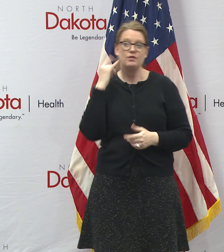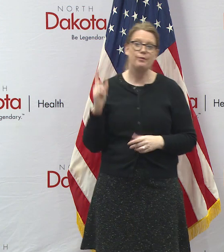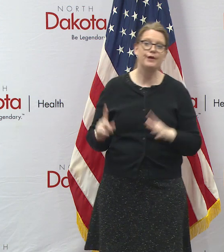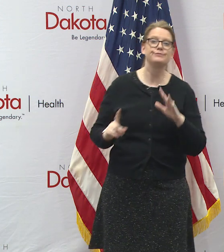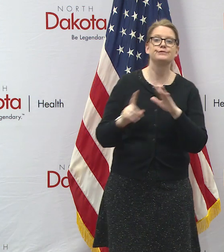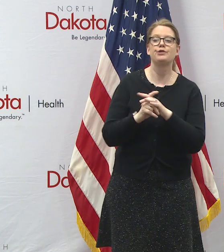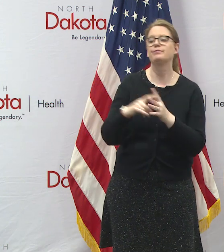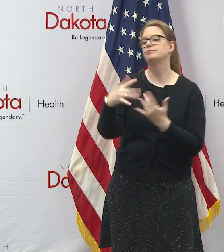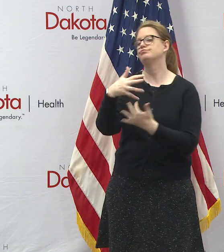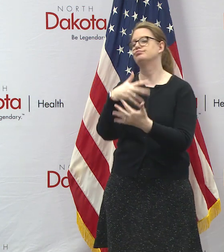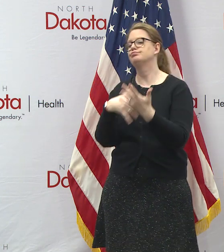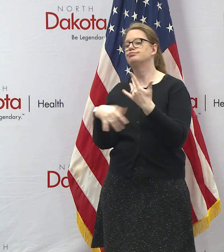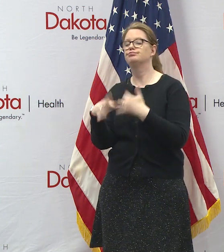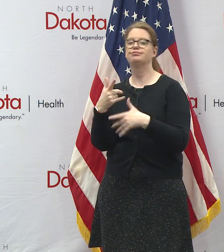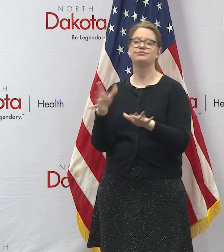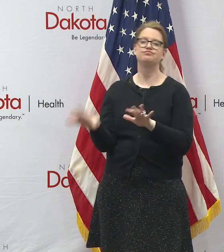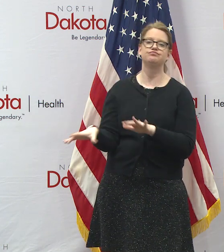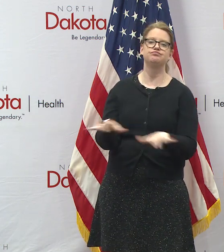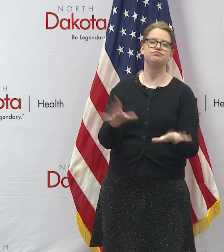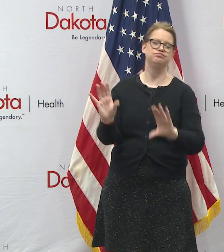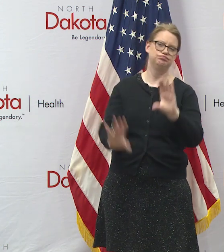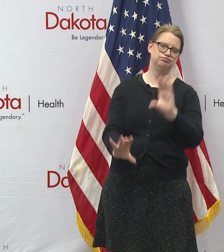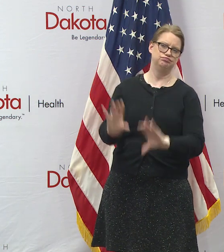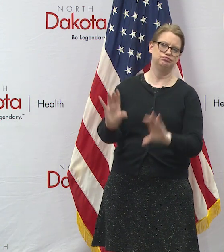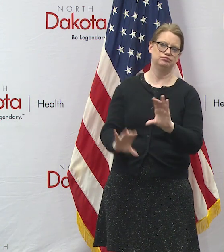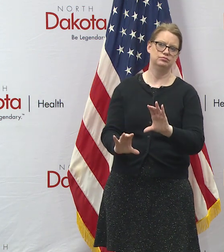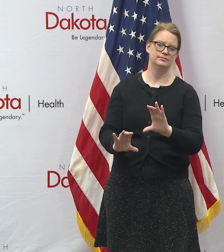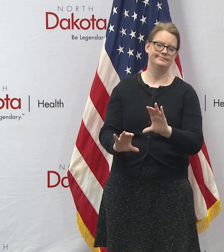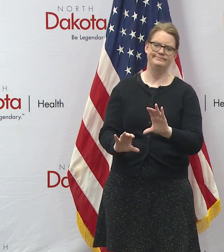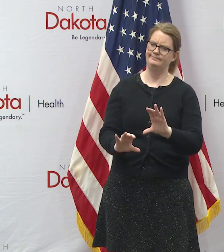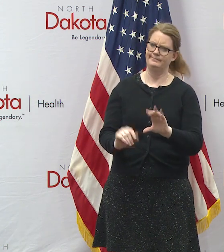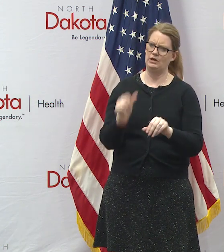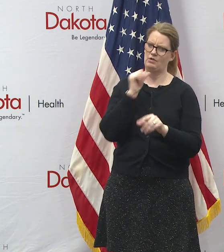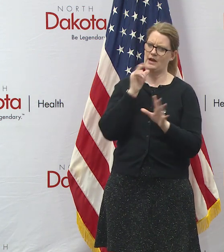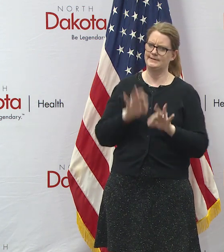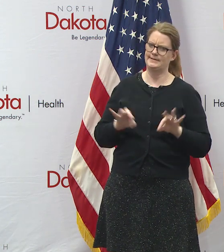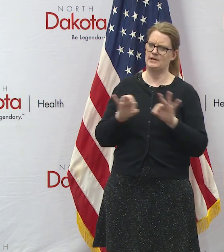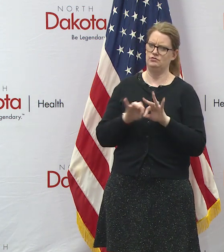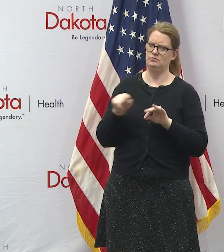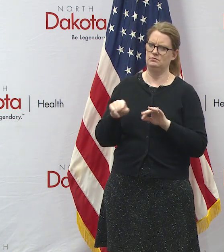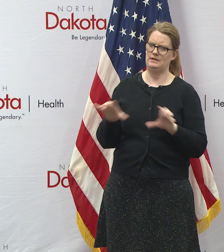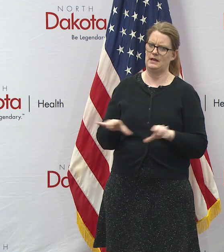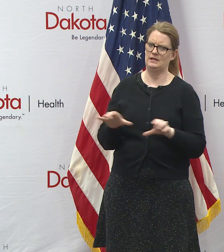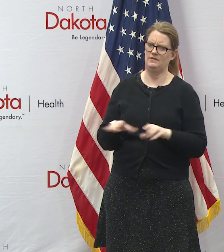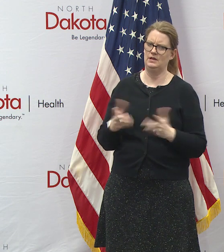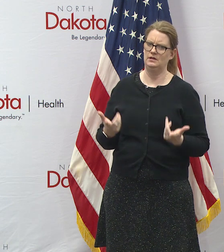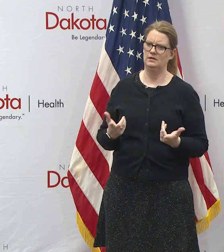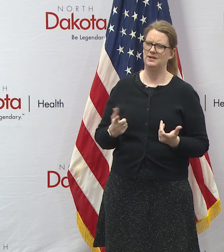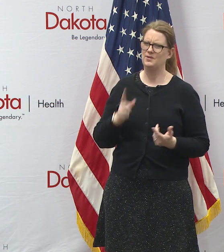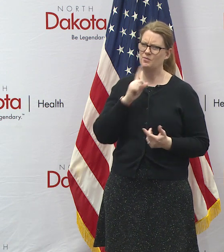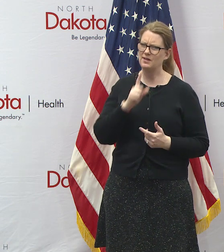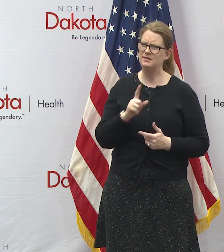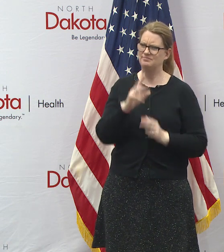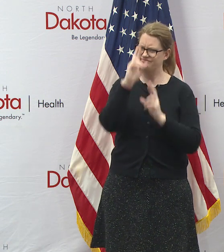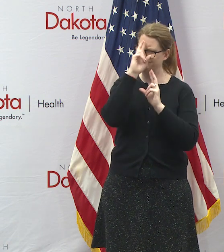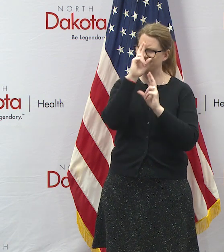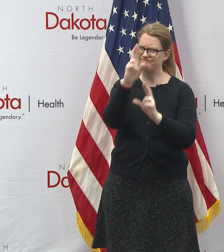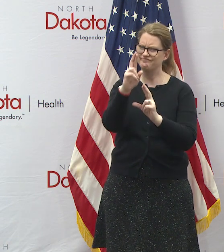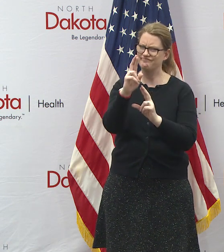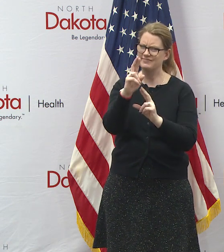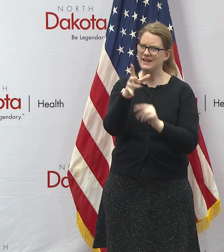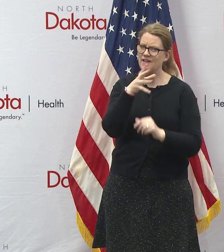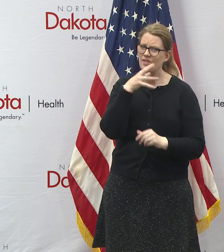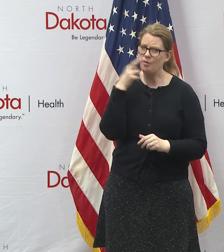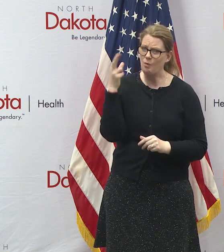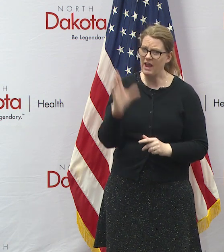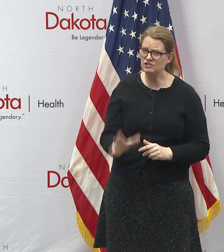and you're just part of the public uh you might be considered uh non-essential to that activity and out of respect for the the ranchers that